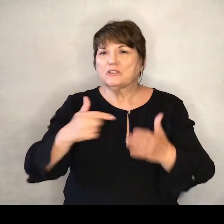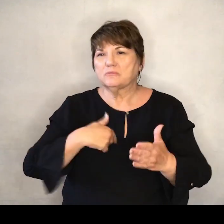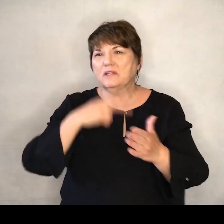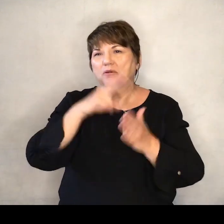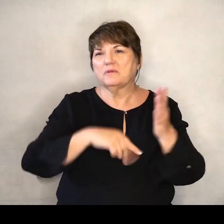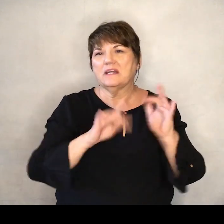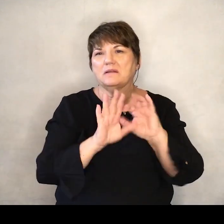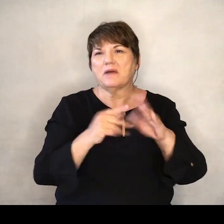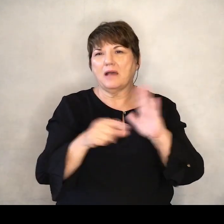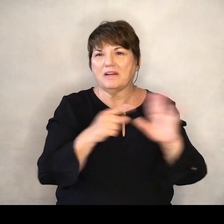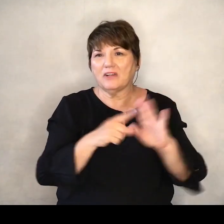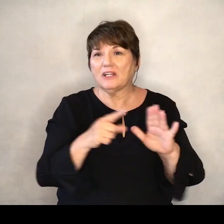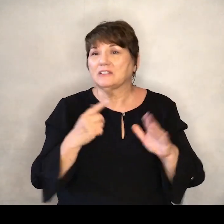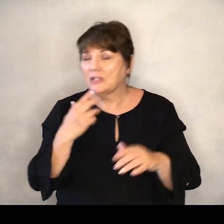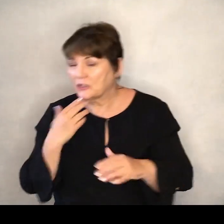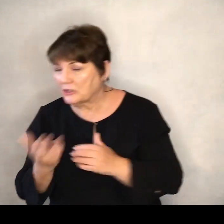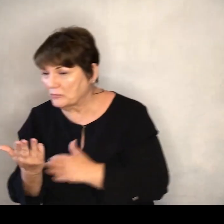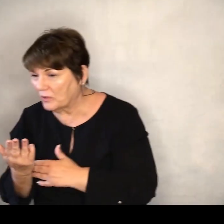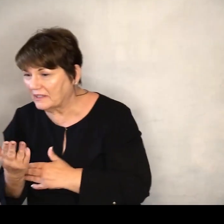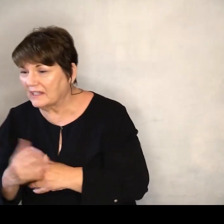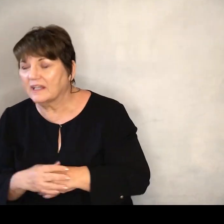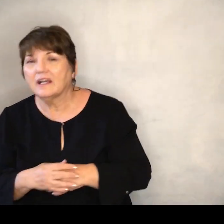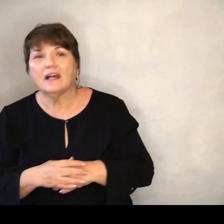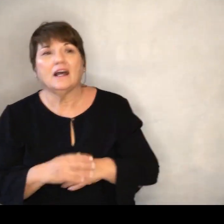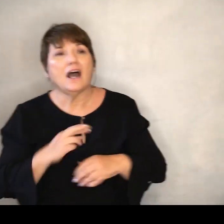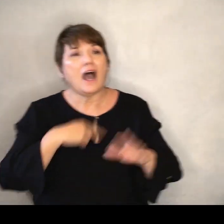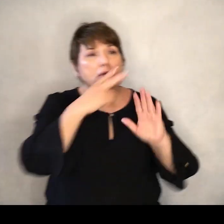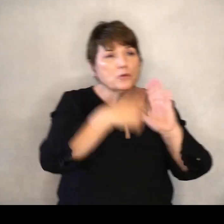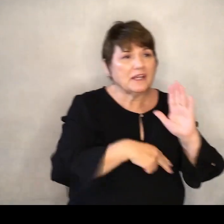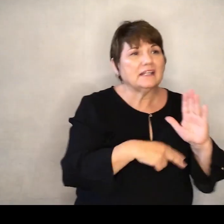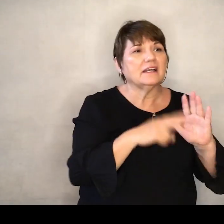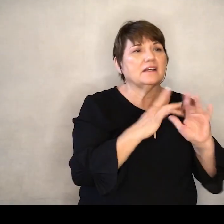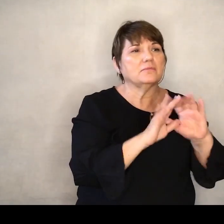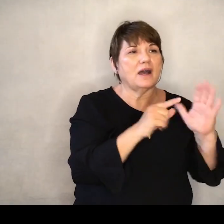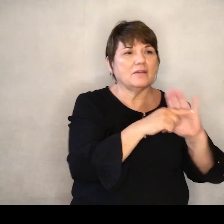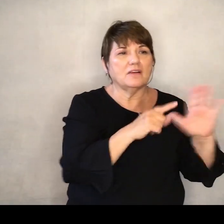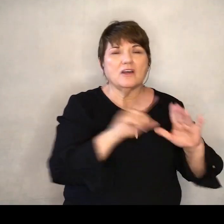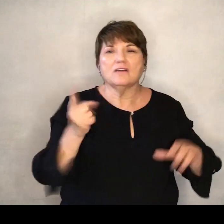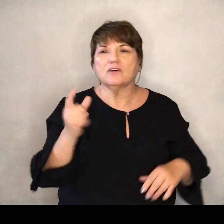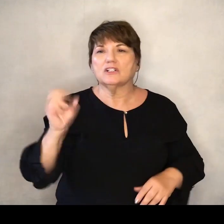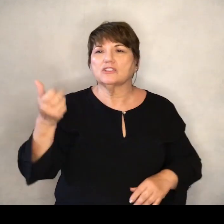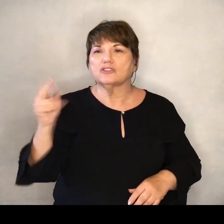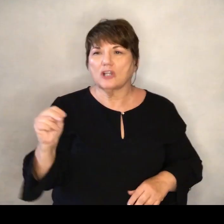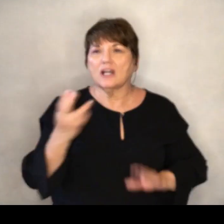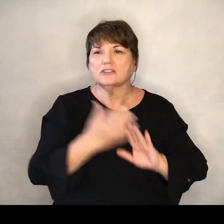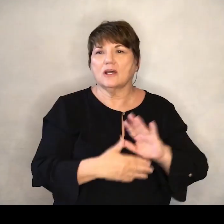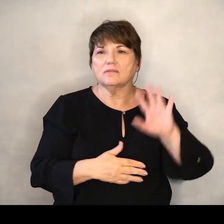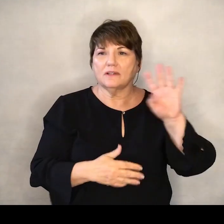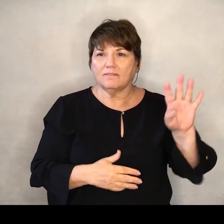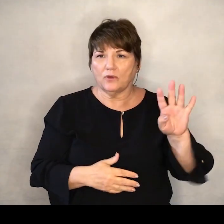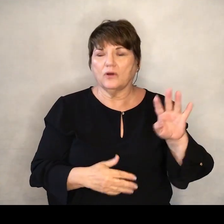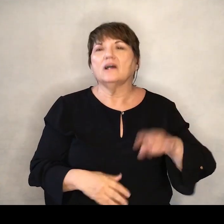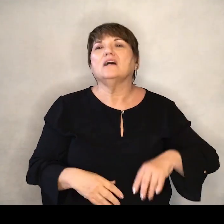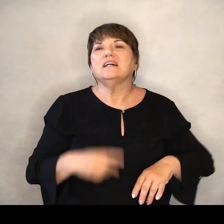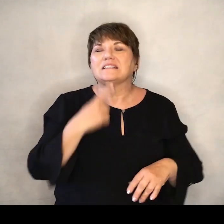Good morning. I'll be reading a scripture from 1 John 4. It reads, And so we